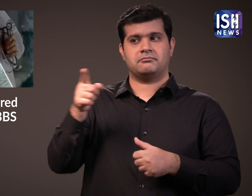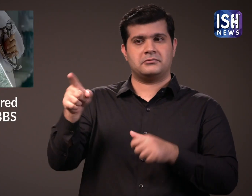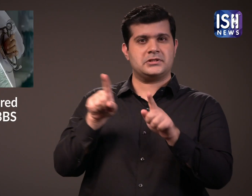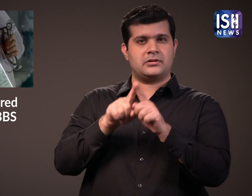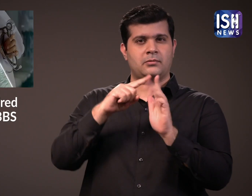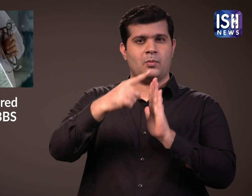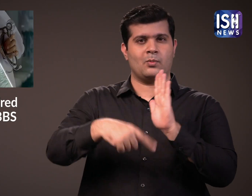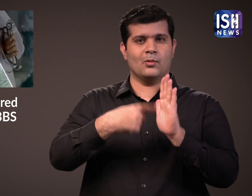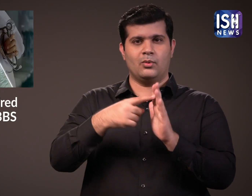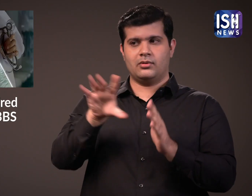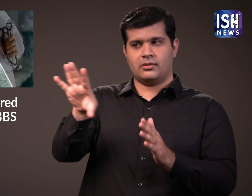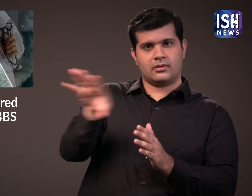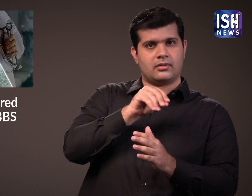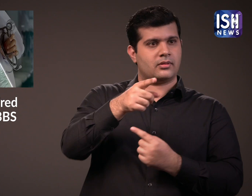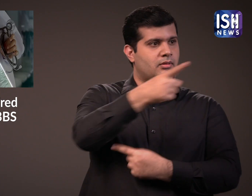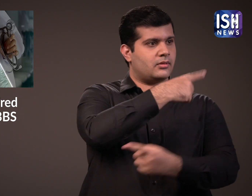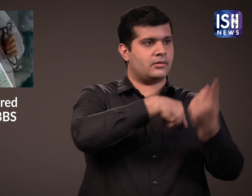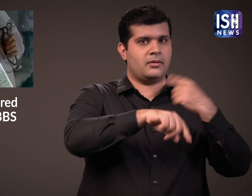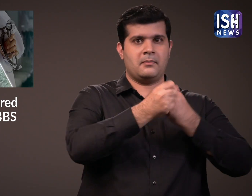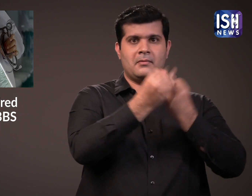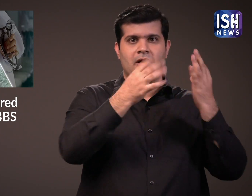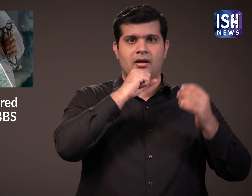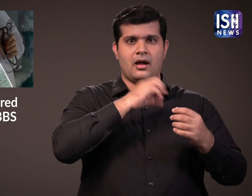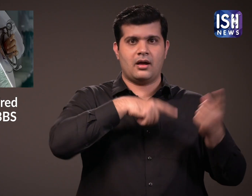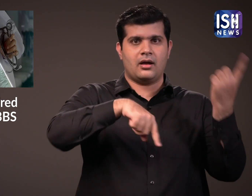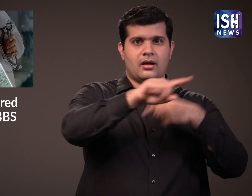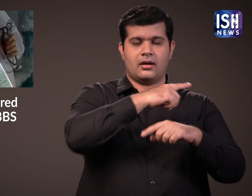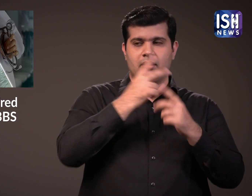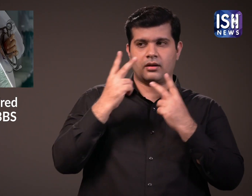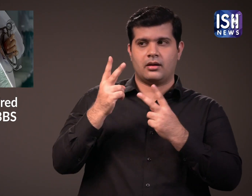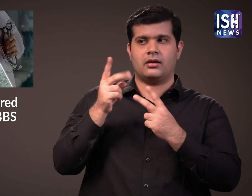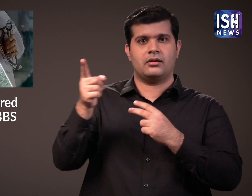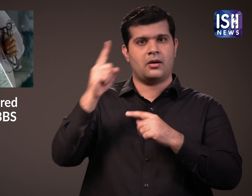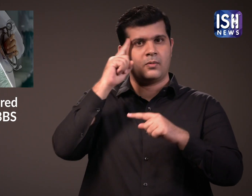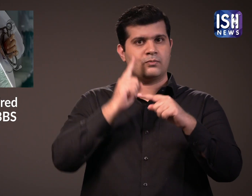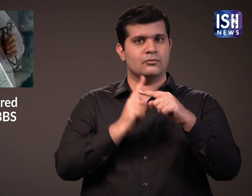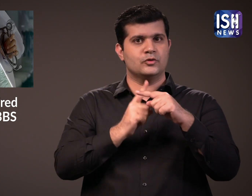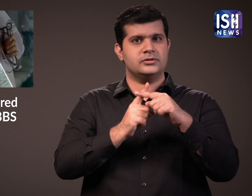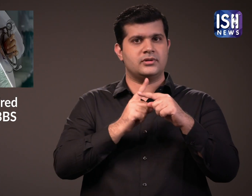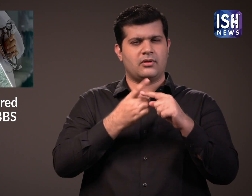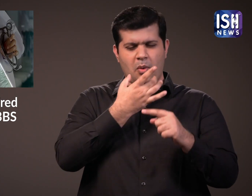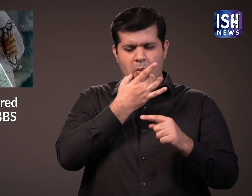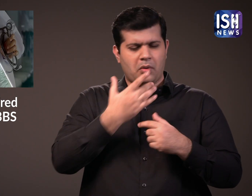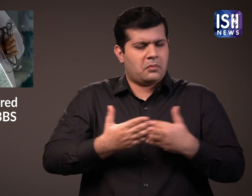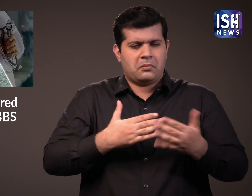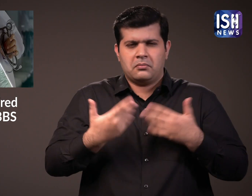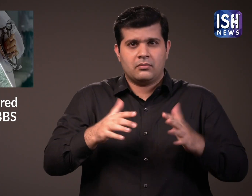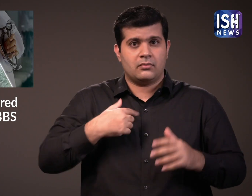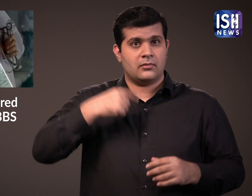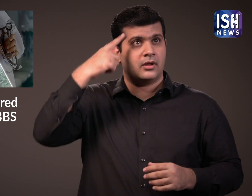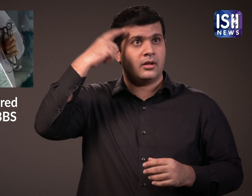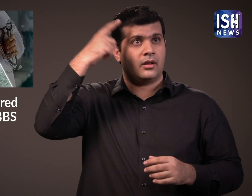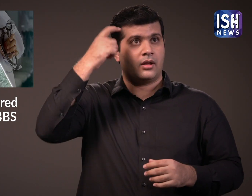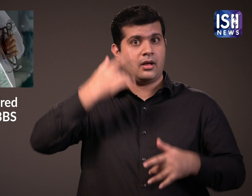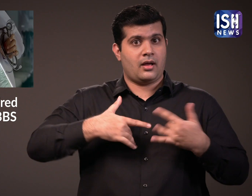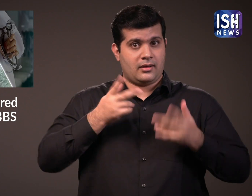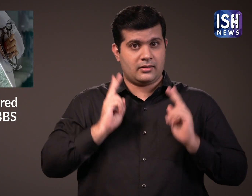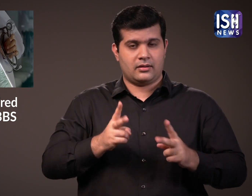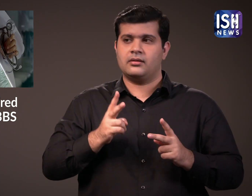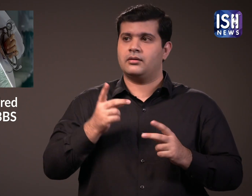Pradhan is a role model for others. His positivity and determination, despite his age, is an example for all.